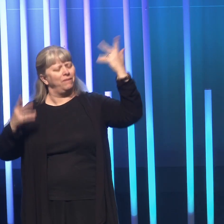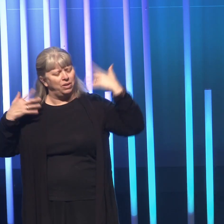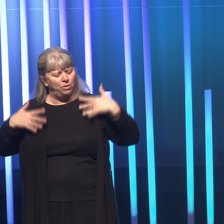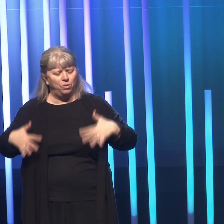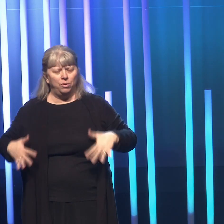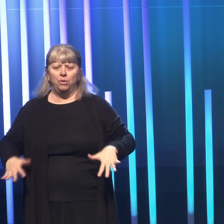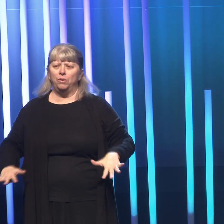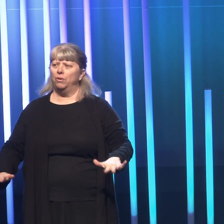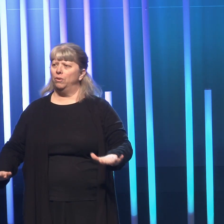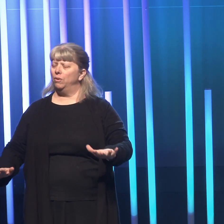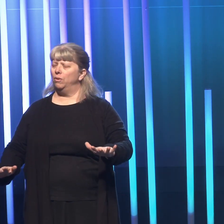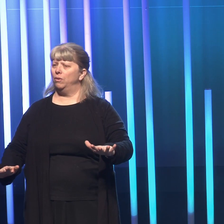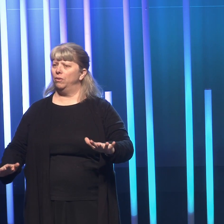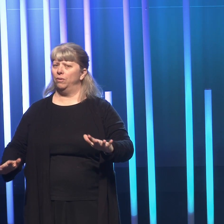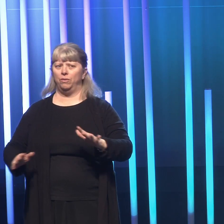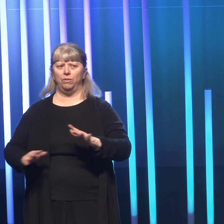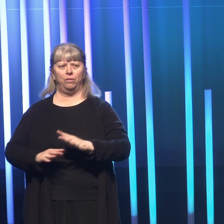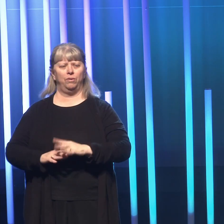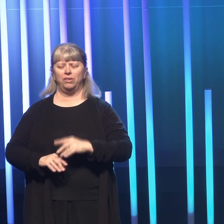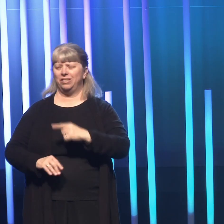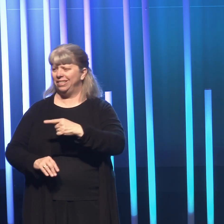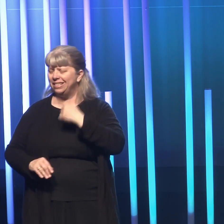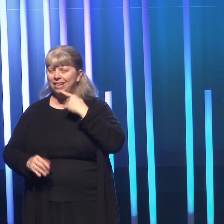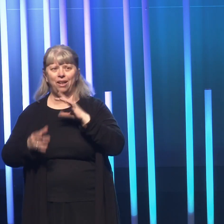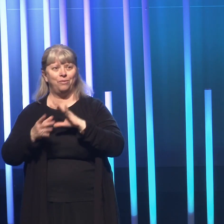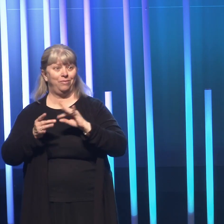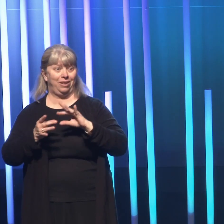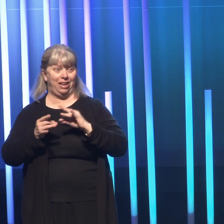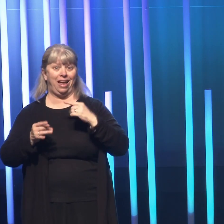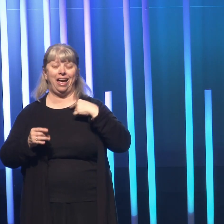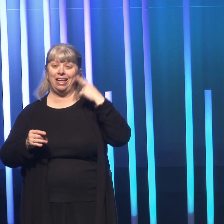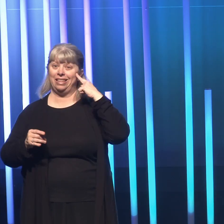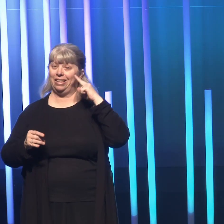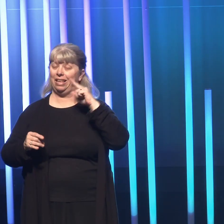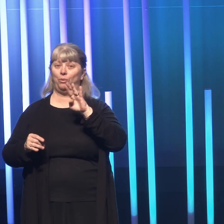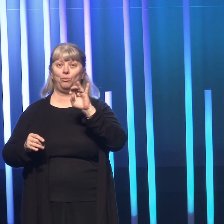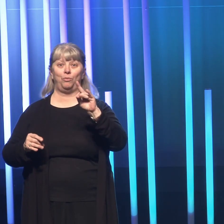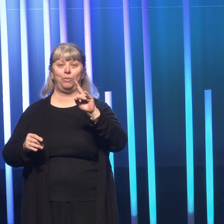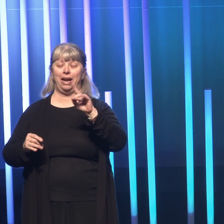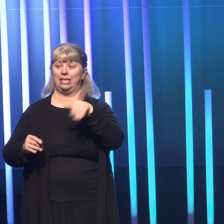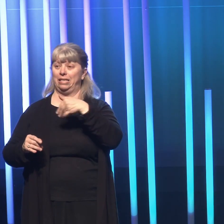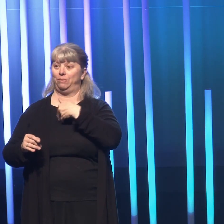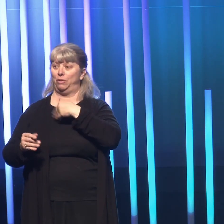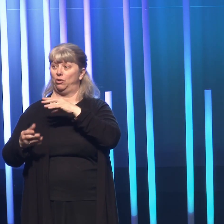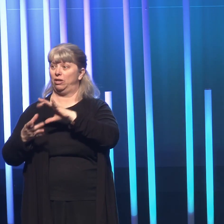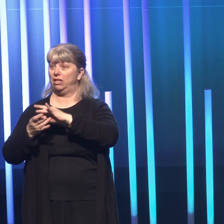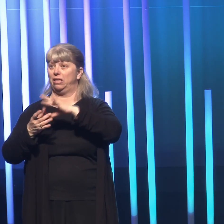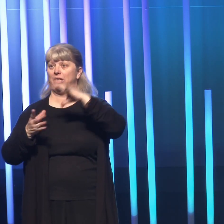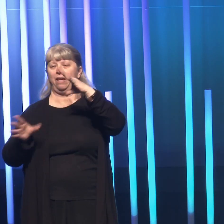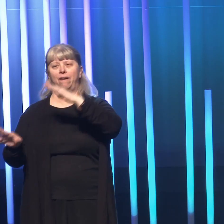me. And, and she goes, I think Brad's spirit left right then.